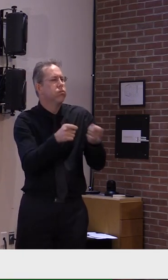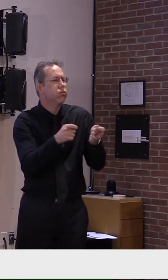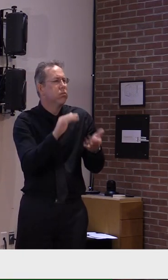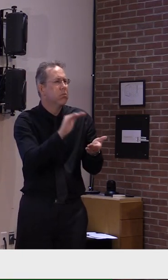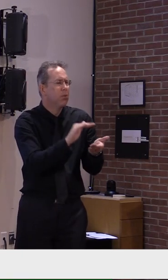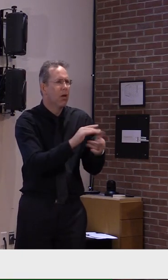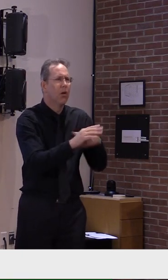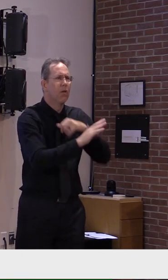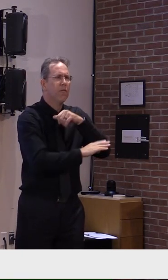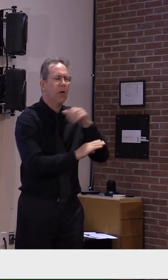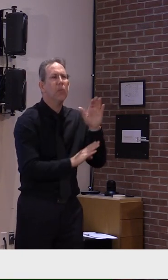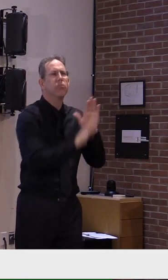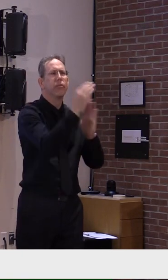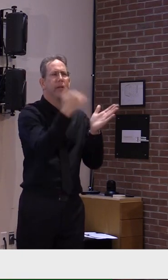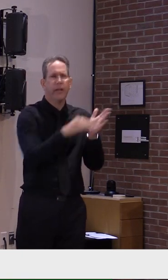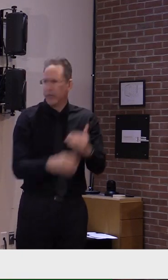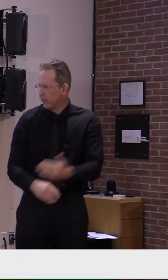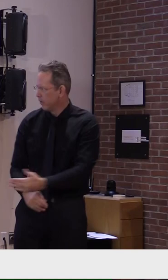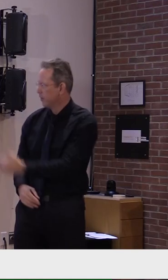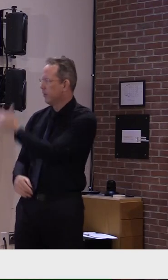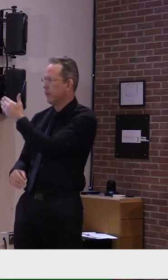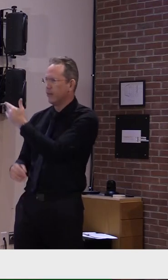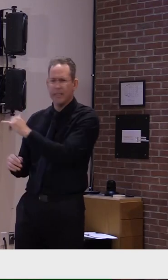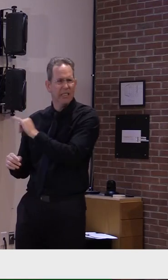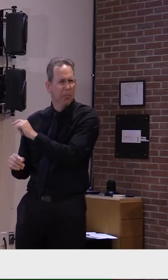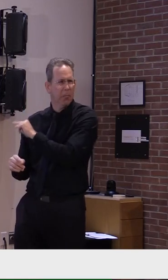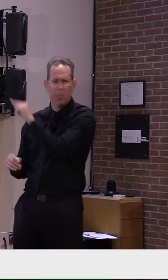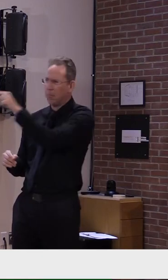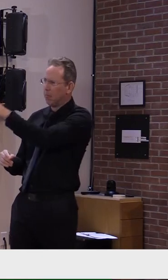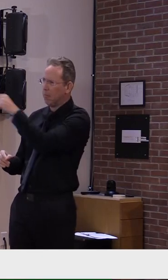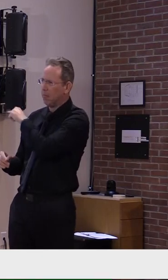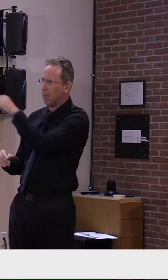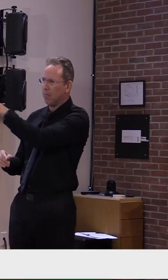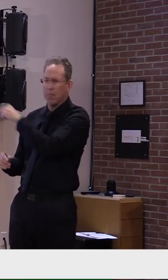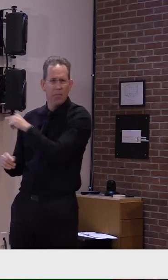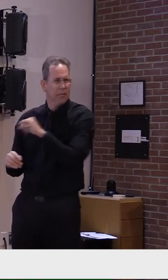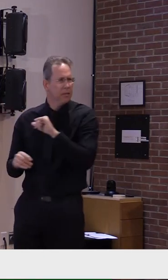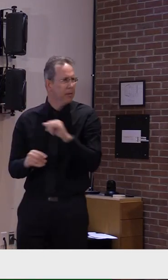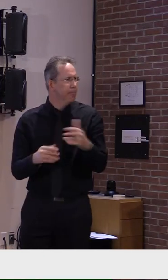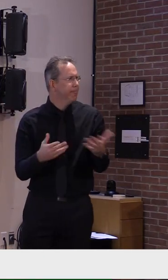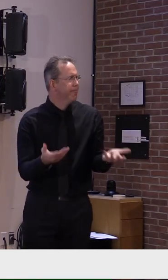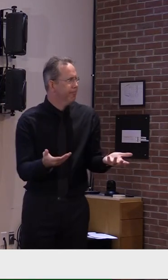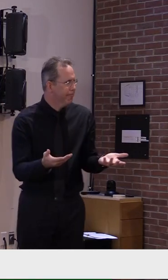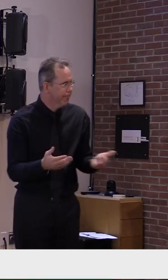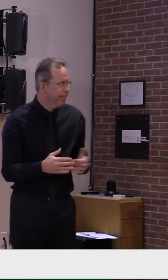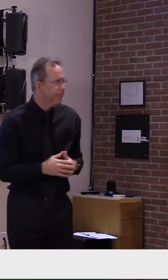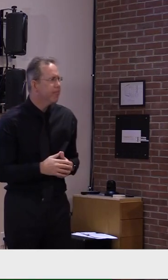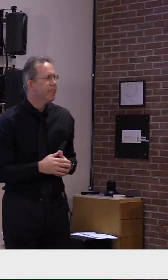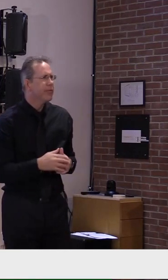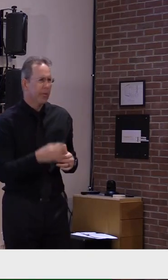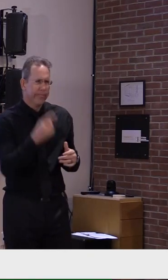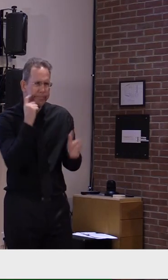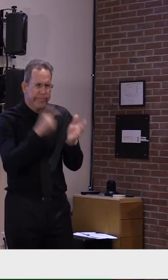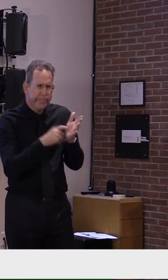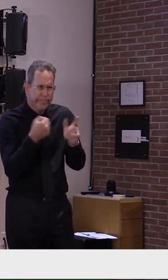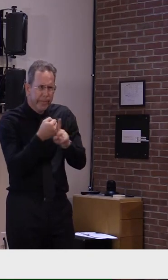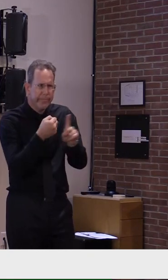cases are rising in the more recent weeks compared to the last 12 weeks when we've seen cases rise, but more slowly.